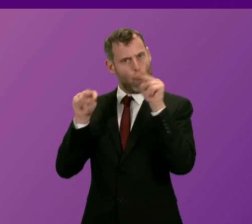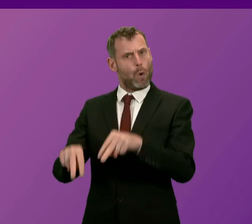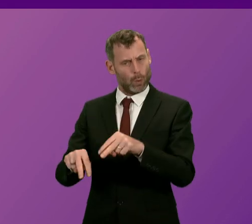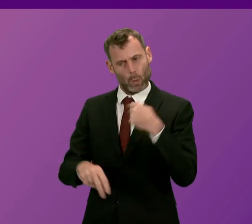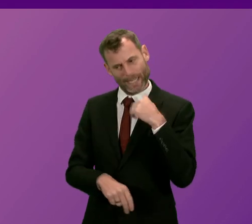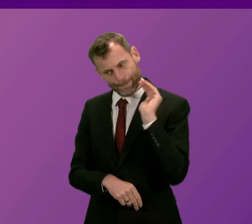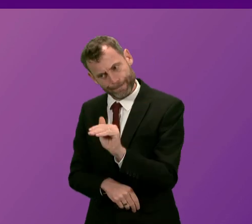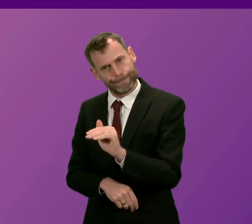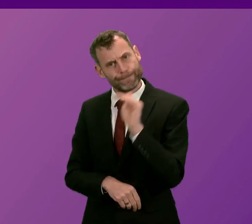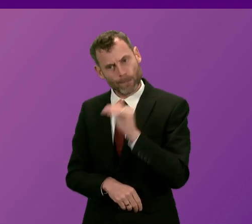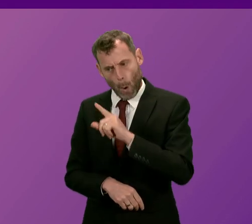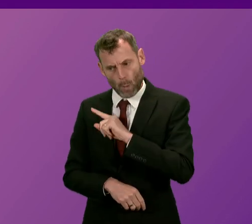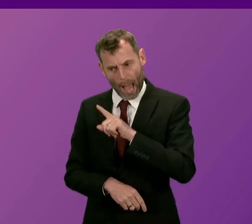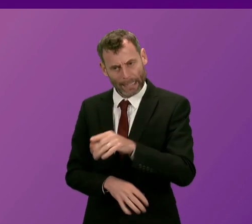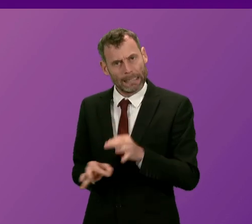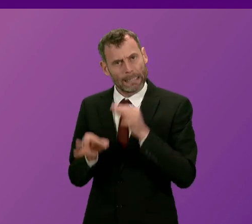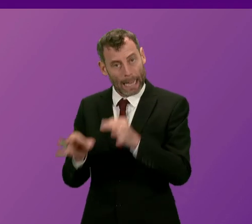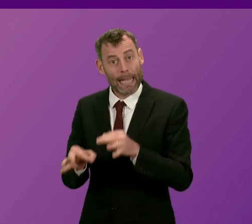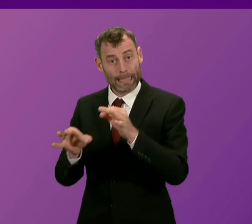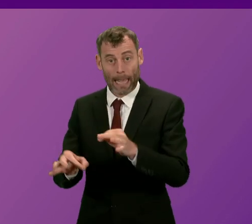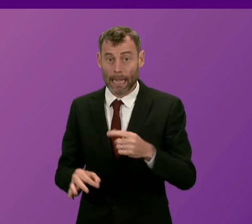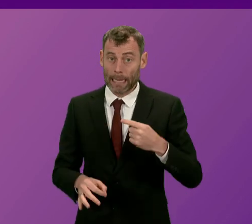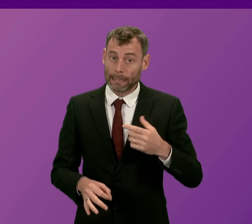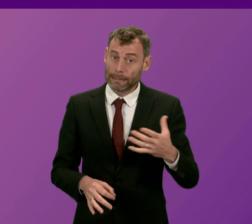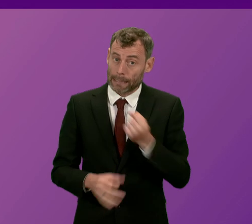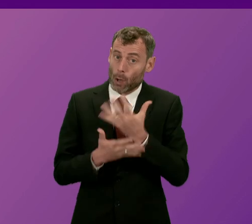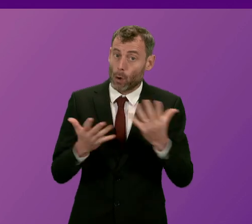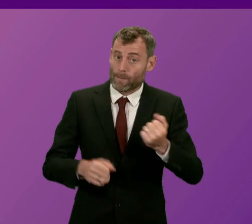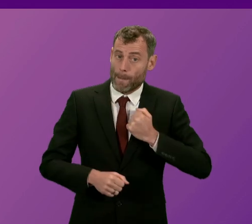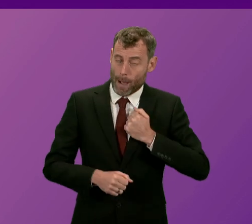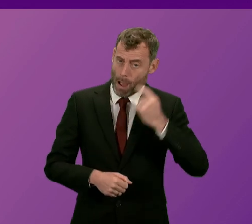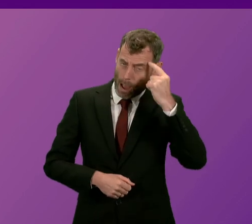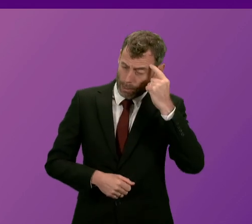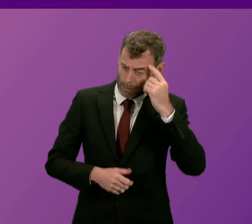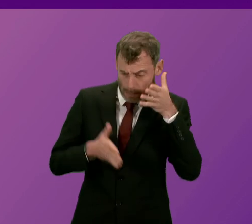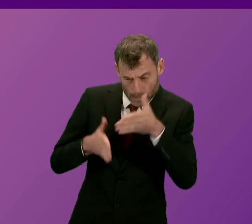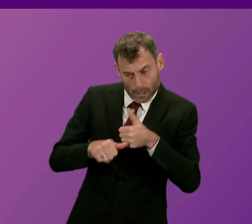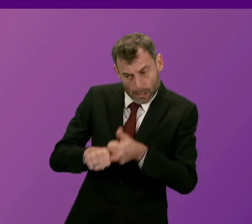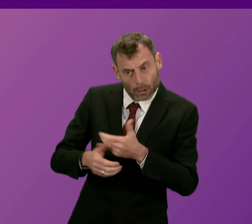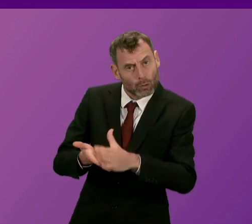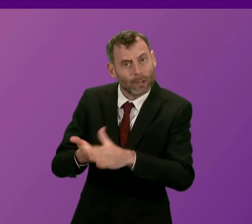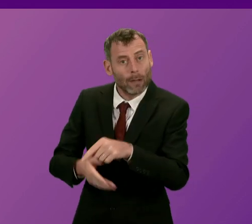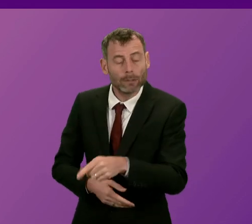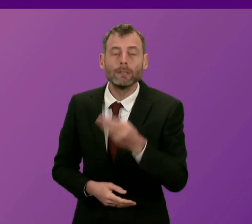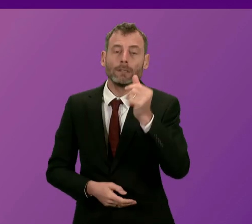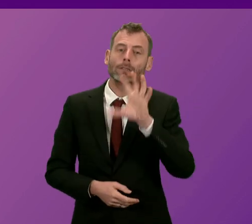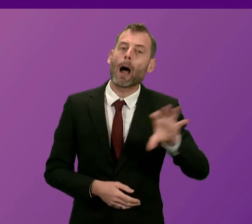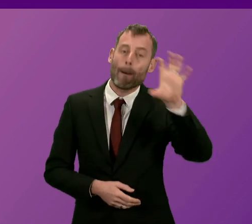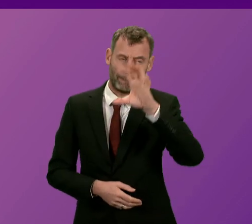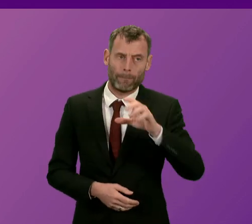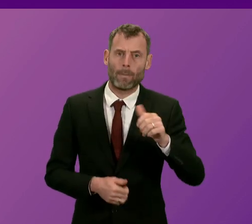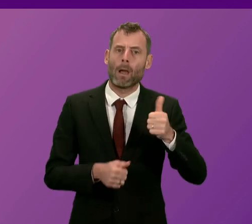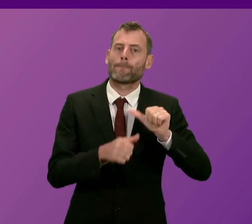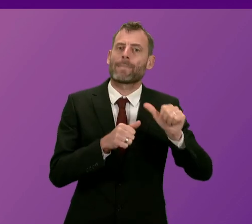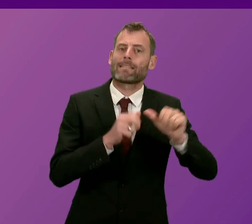It occupies a huge amount of my attention and that of the Health Secretary as First Minister. Some areas are improving, but not